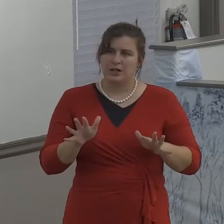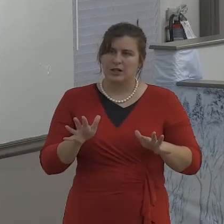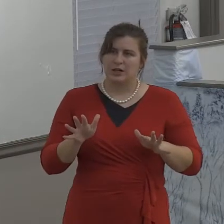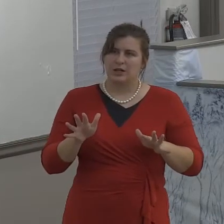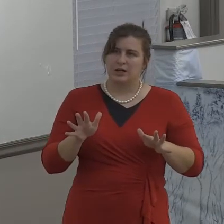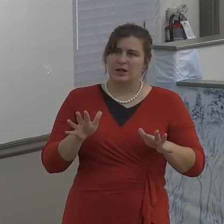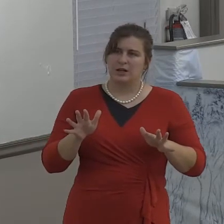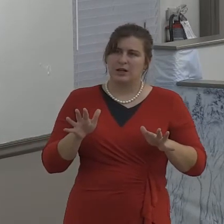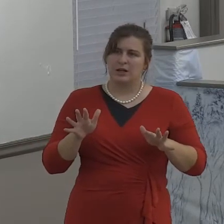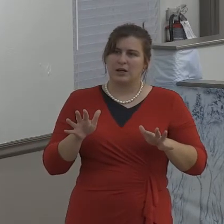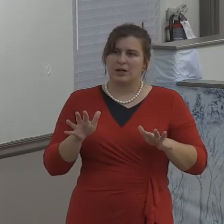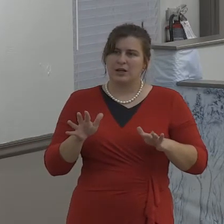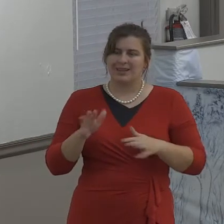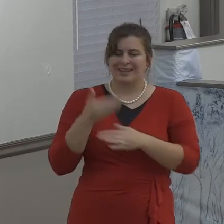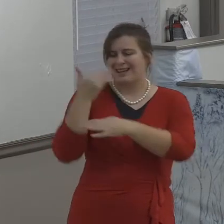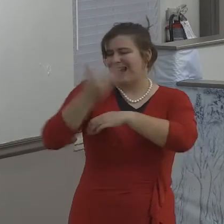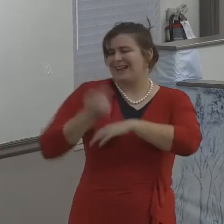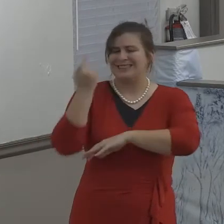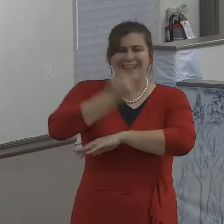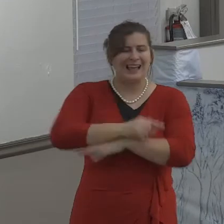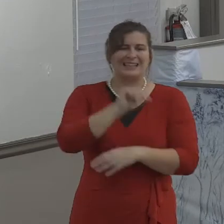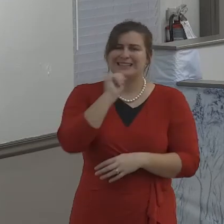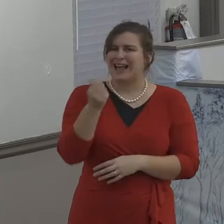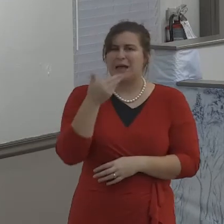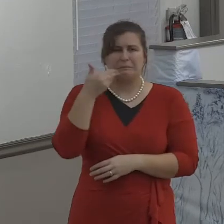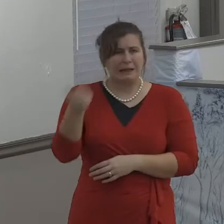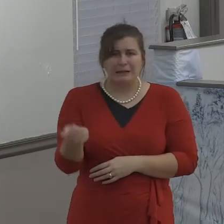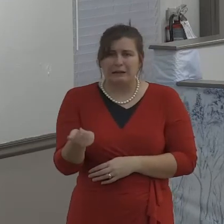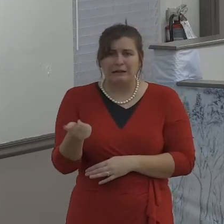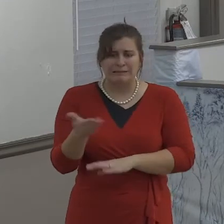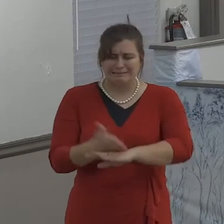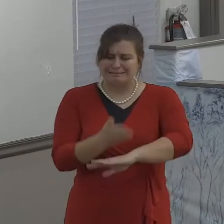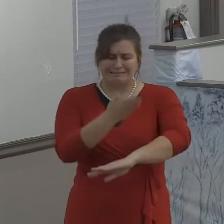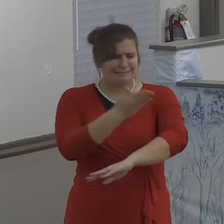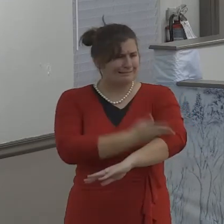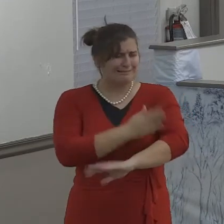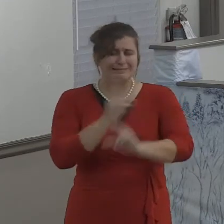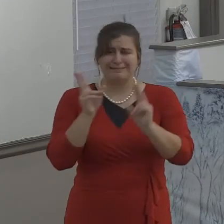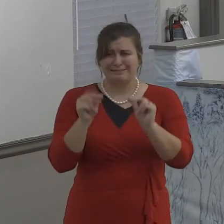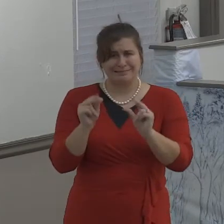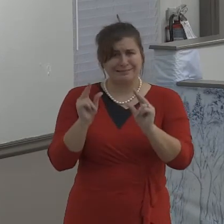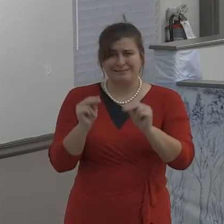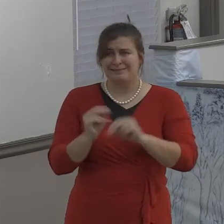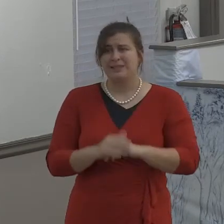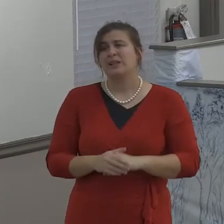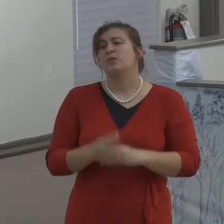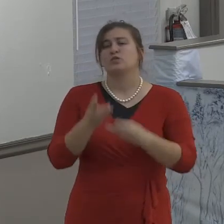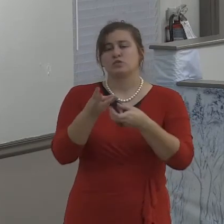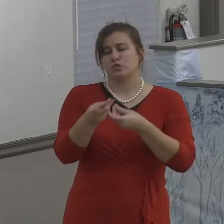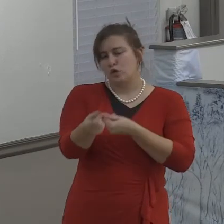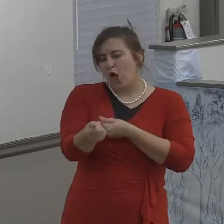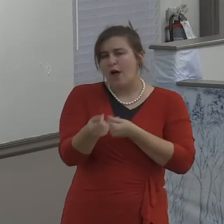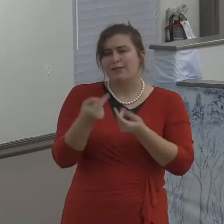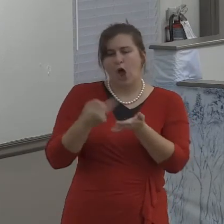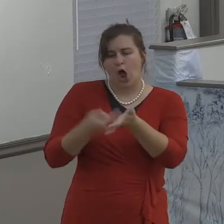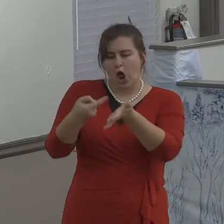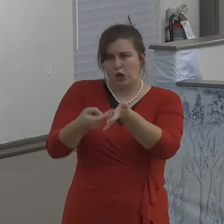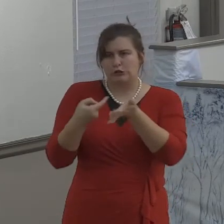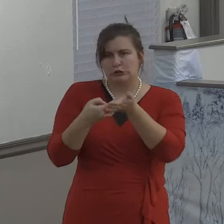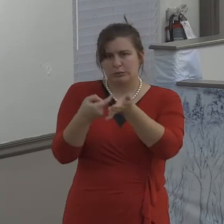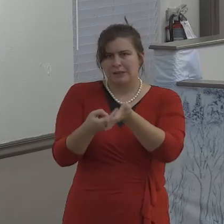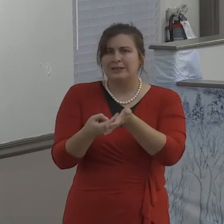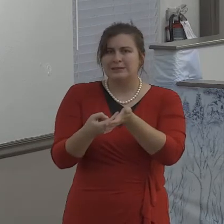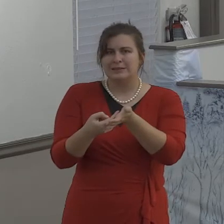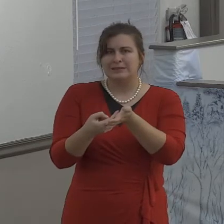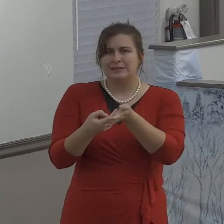So that's a term that doesn't get used very often, but it describes a person who is understanding and who is merciful.